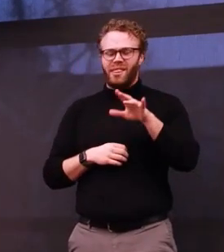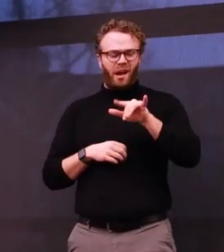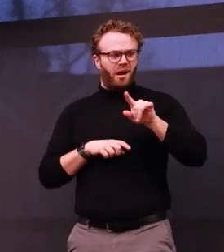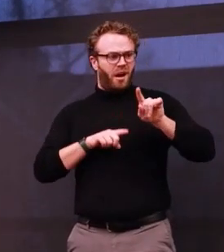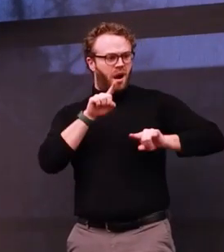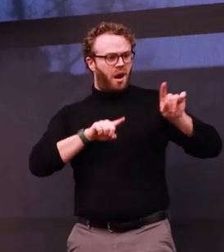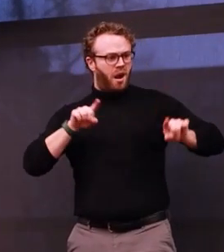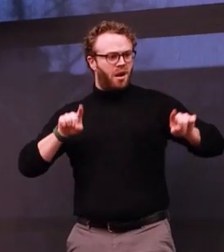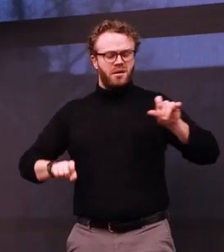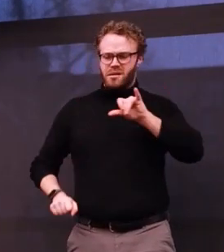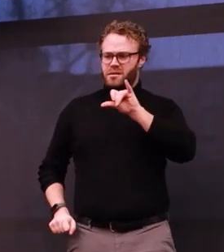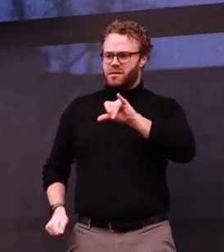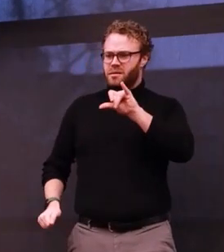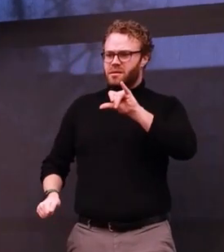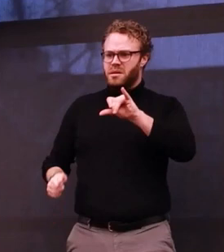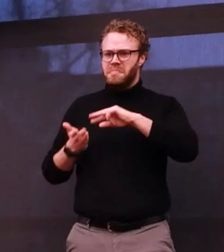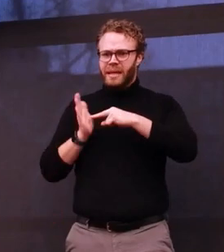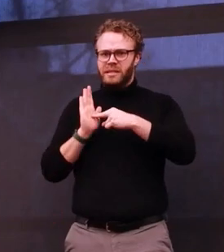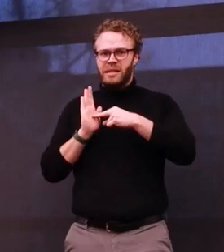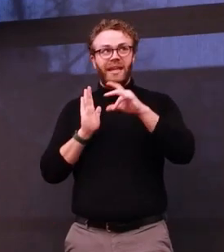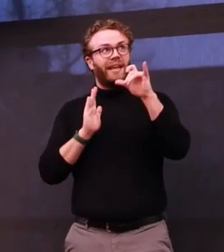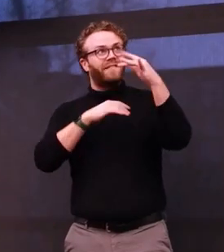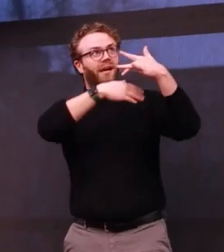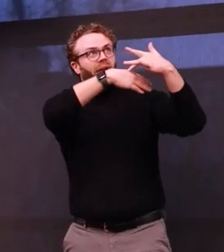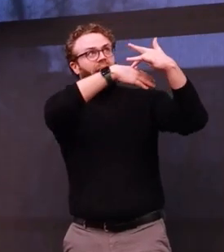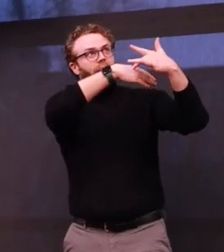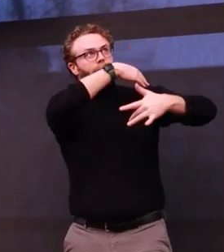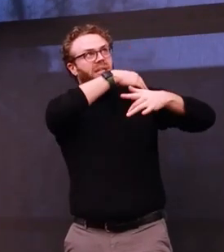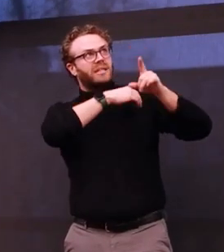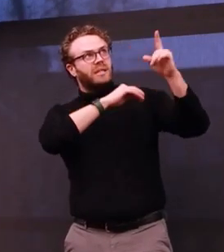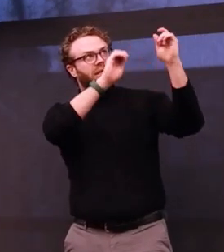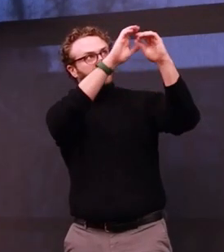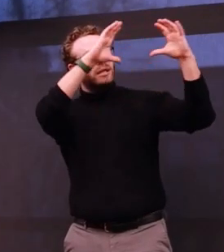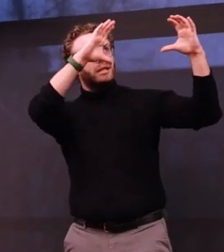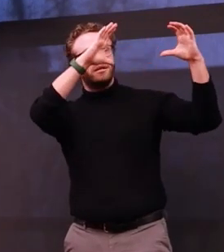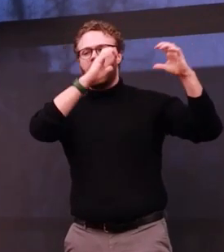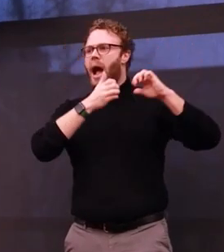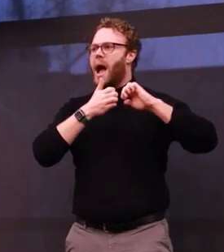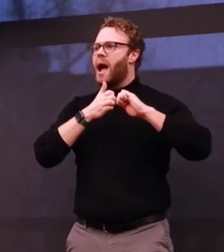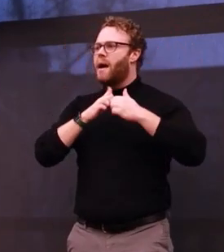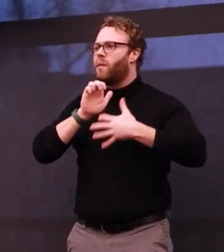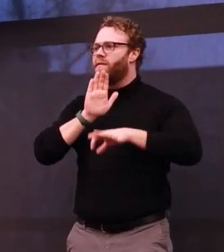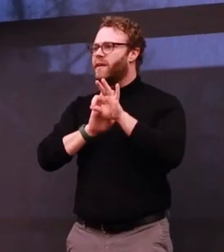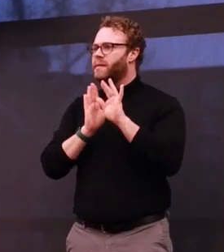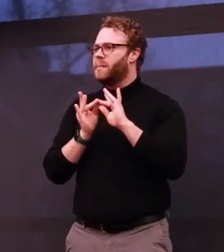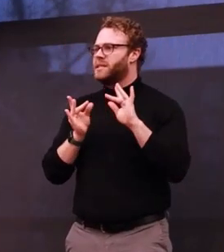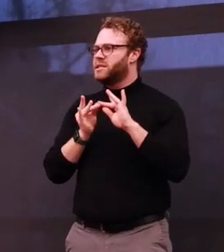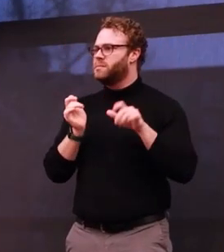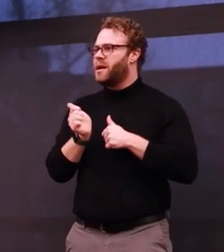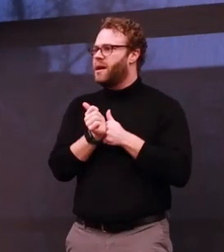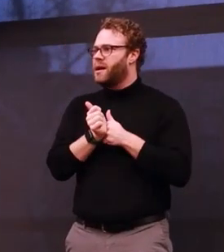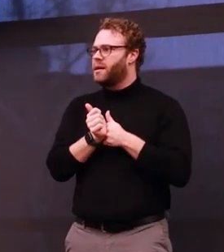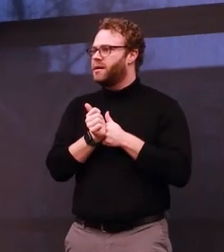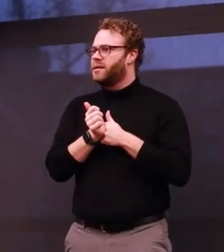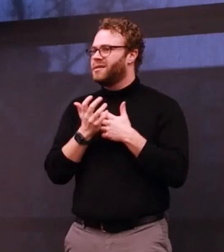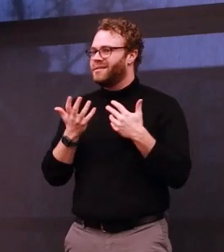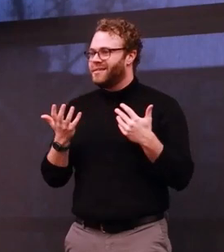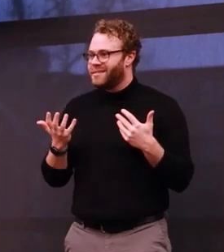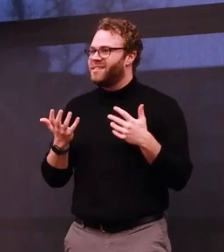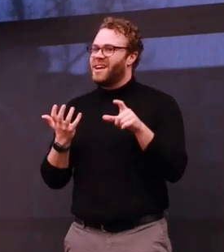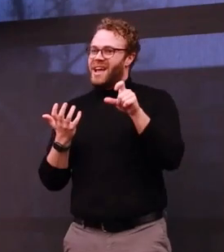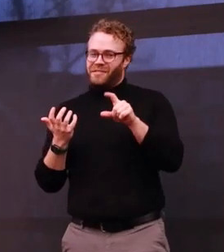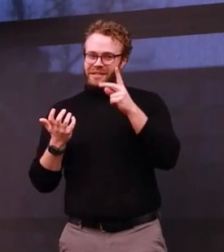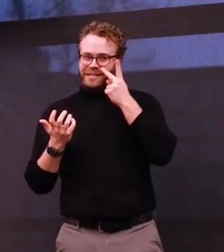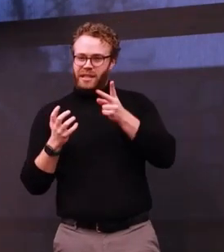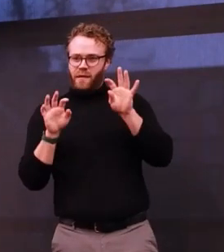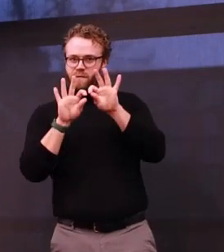if the symbol is an empty space, how do we know what the message is? Well, we have to look at the framework within